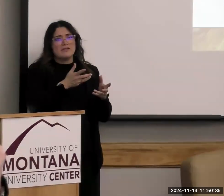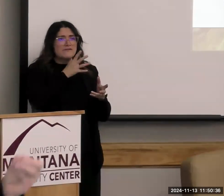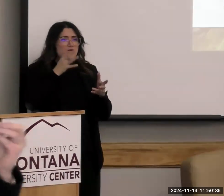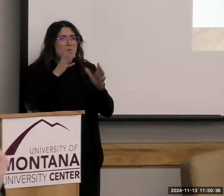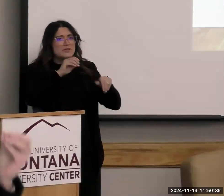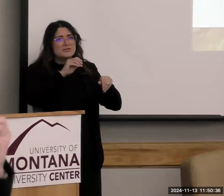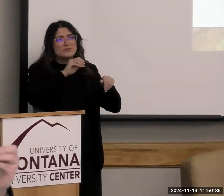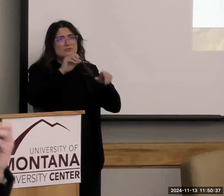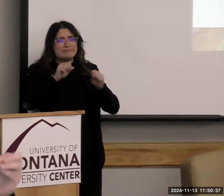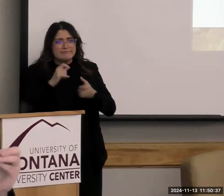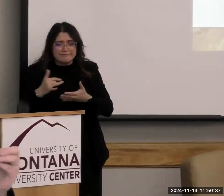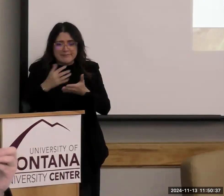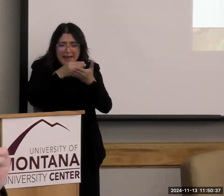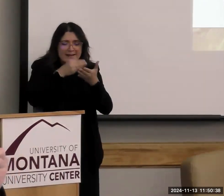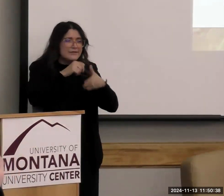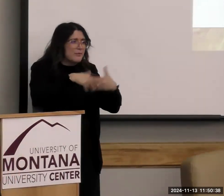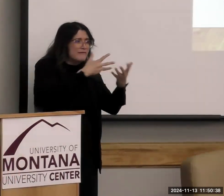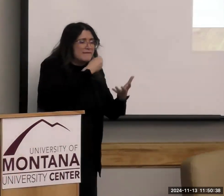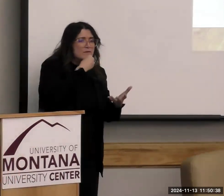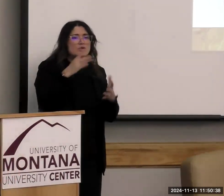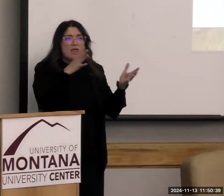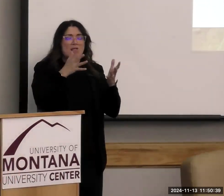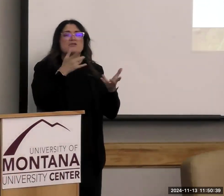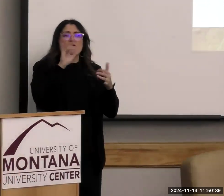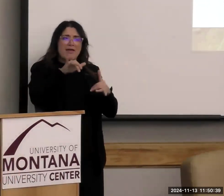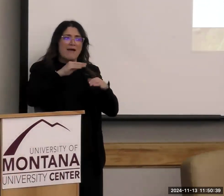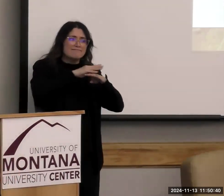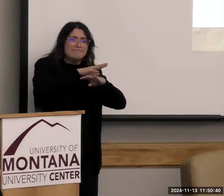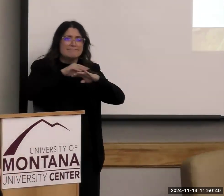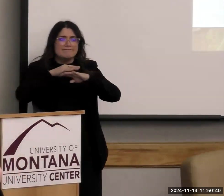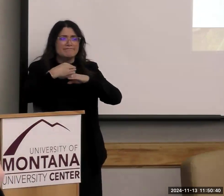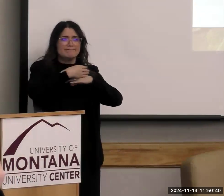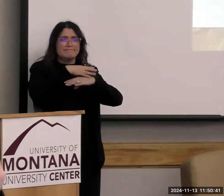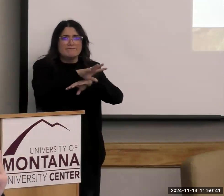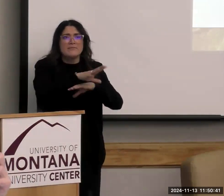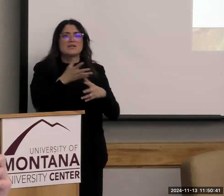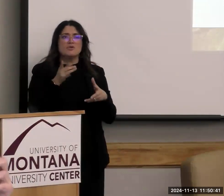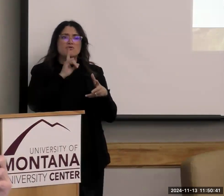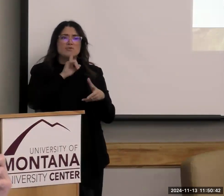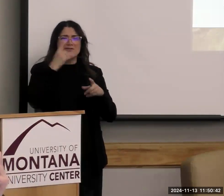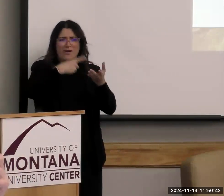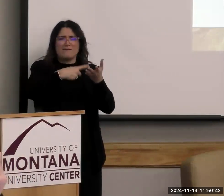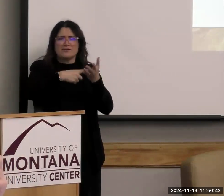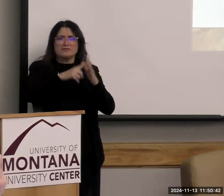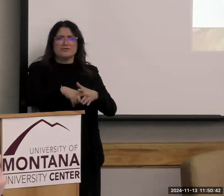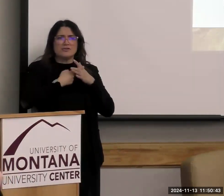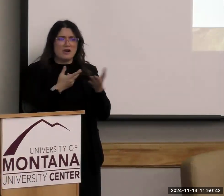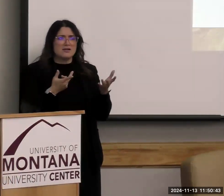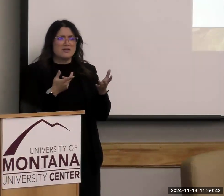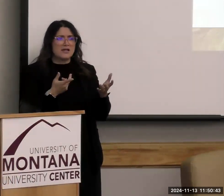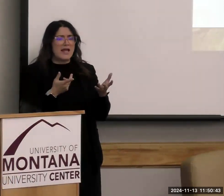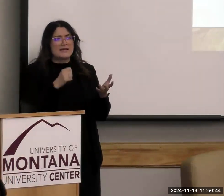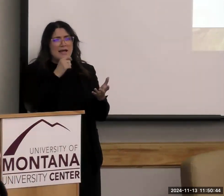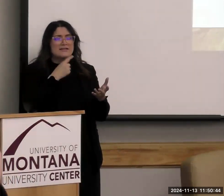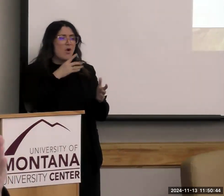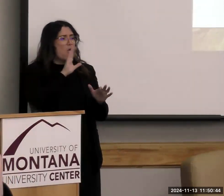interject into conversations with people who say, well, they shouldn't be on the programs. We shouldn't have the